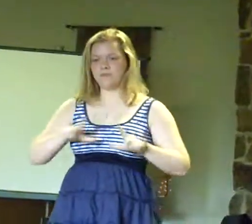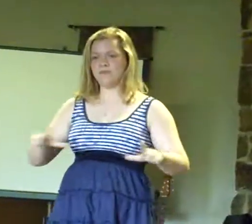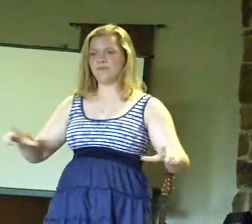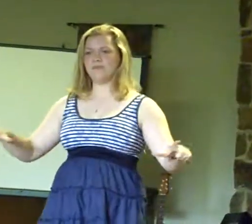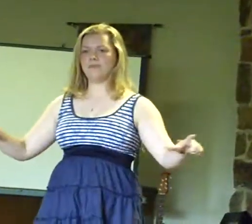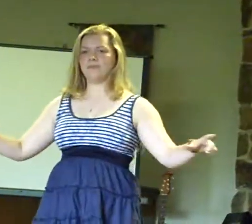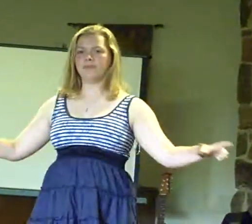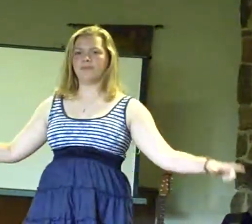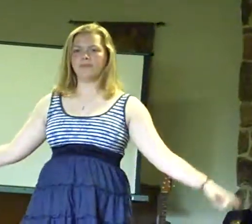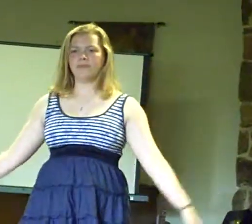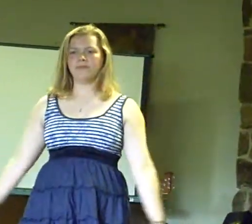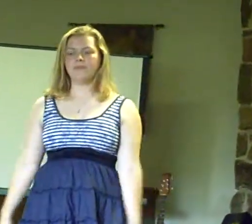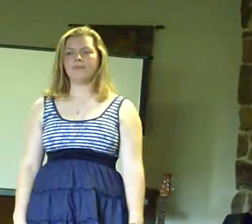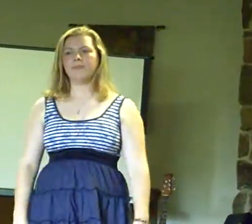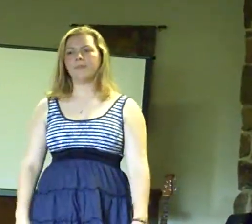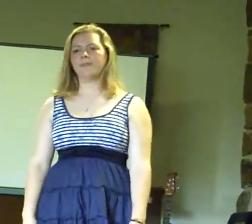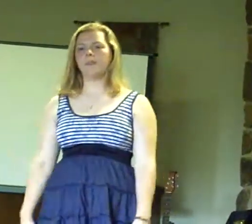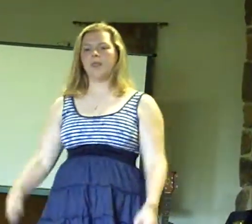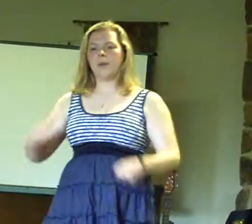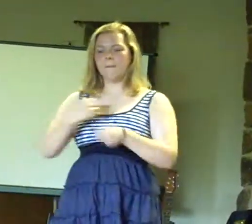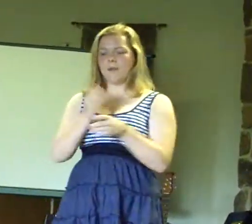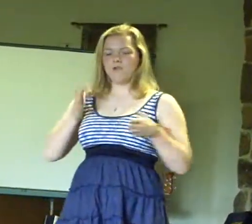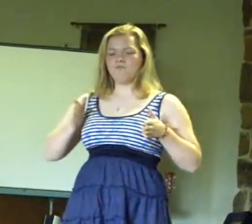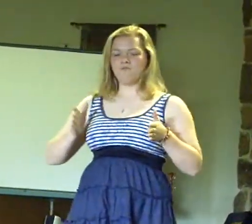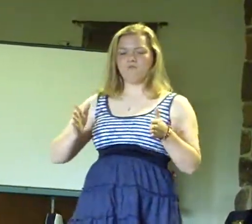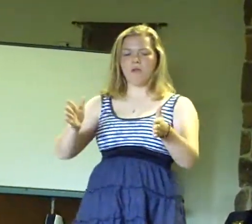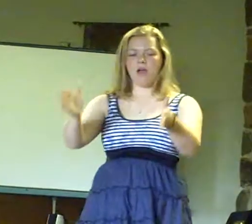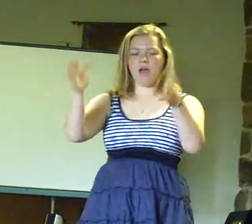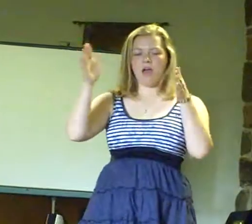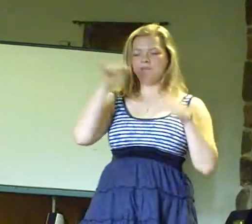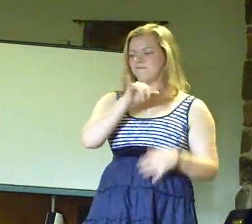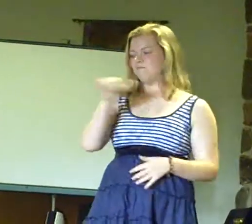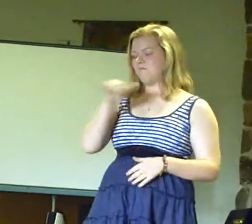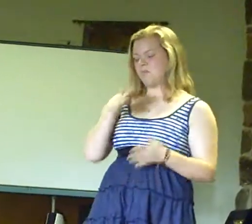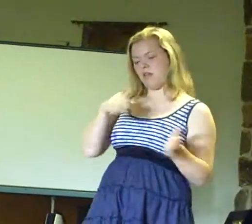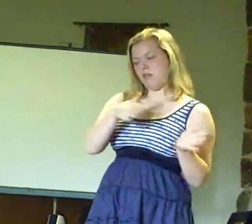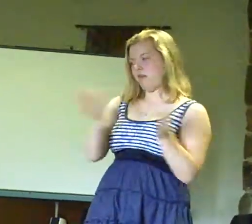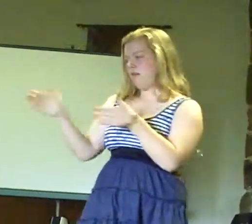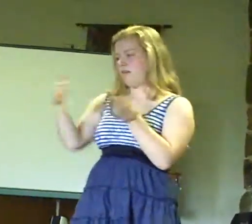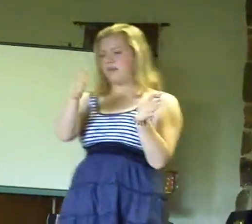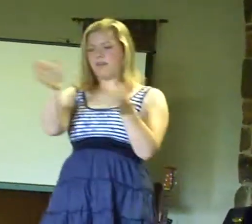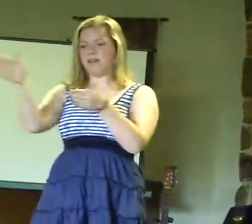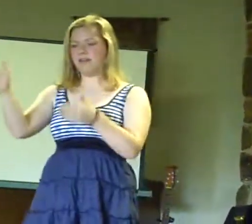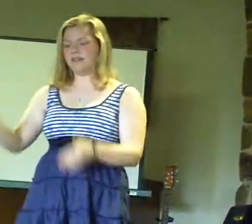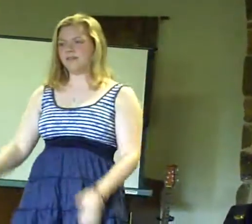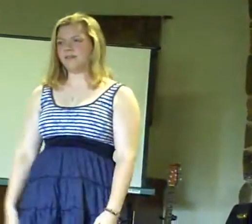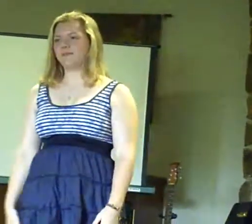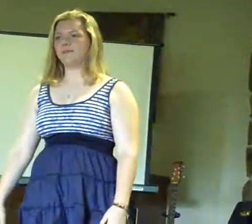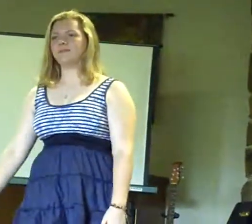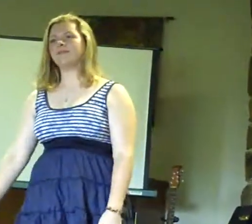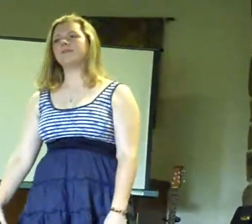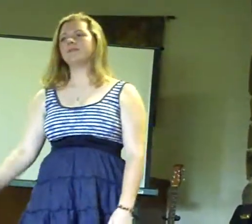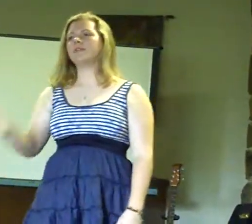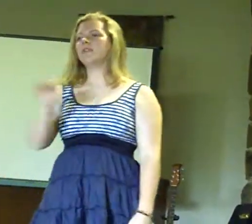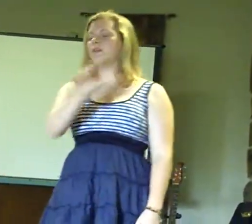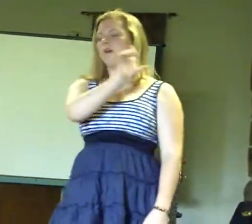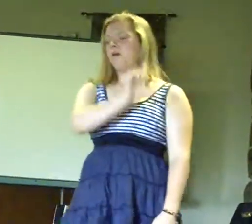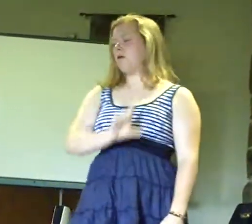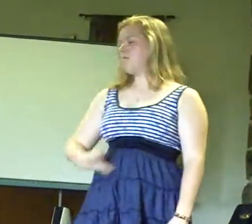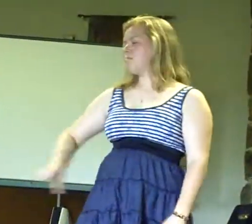land. Things change the past like crooked lies. Oh